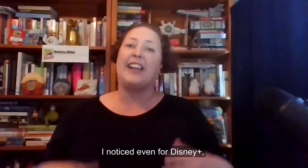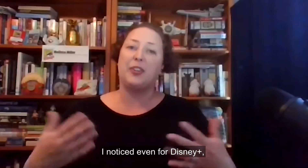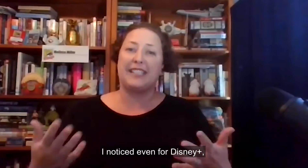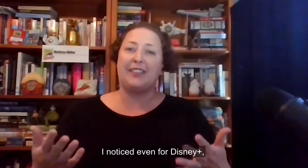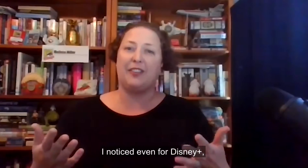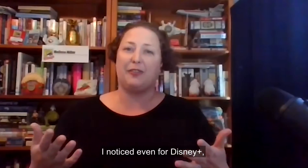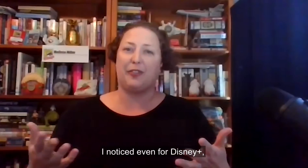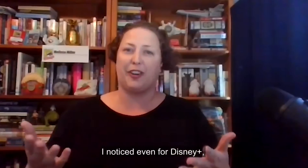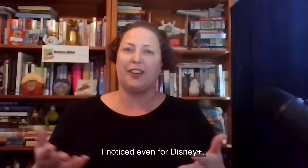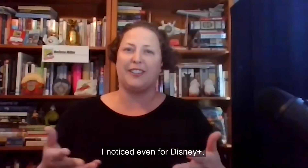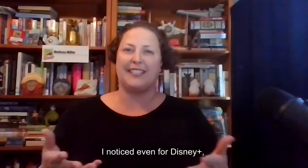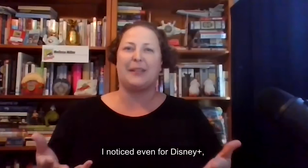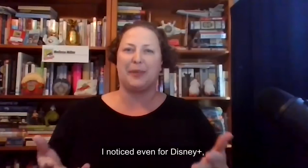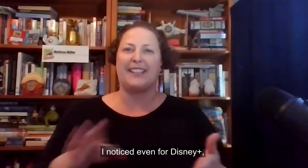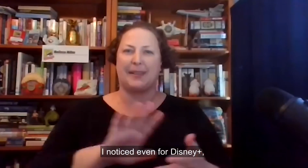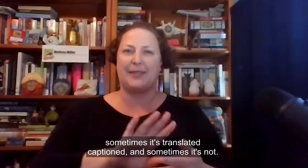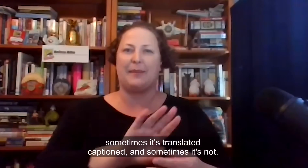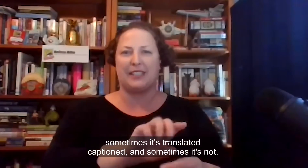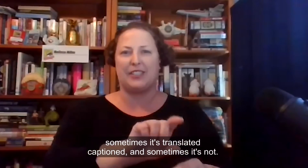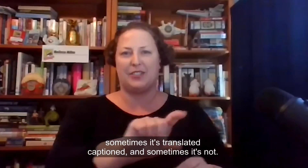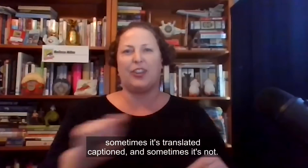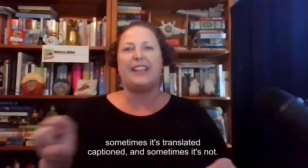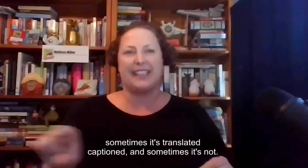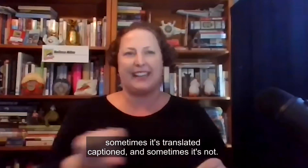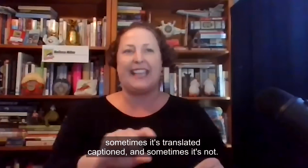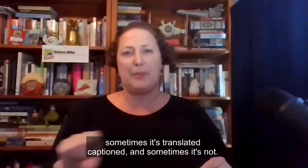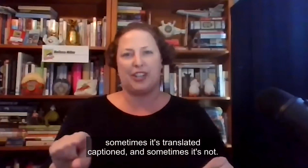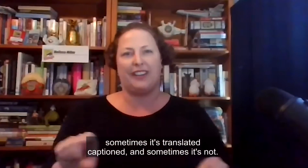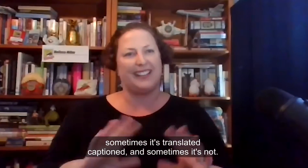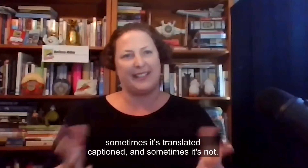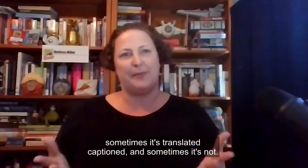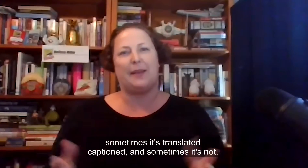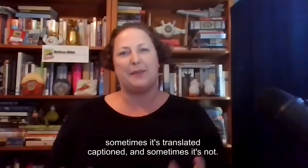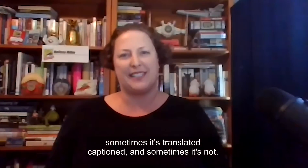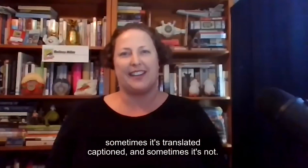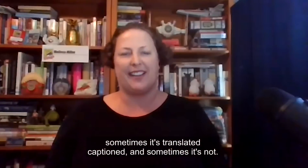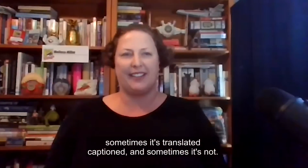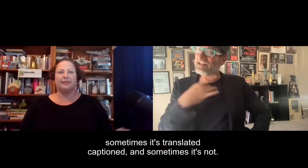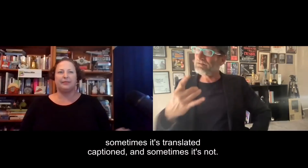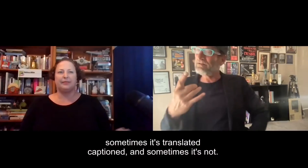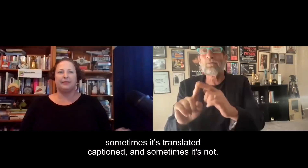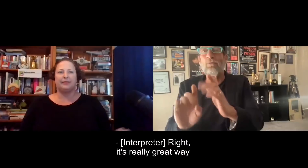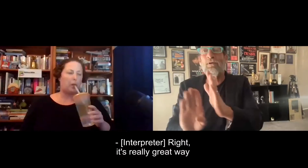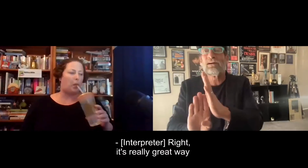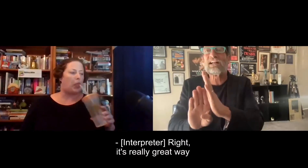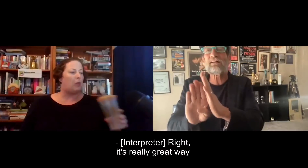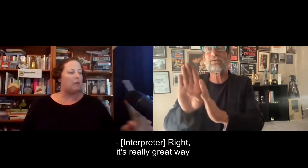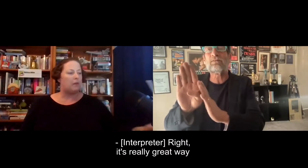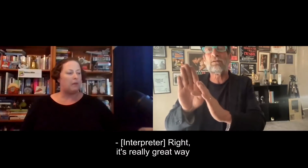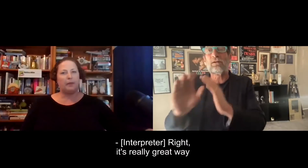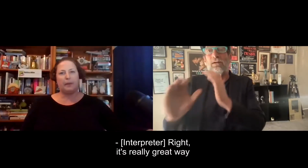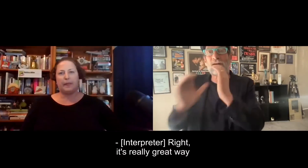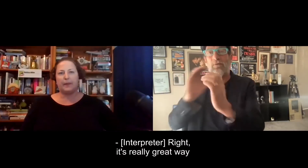noticed even for Disney Plus, sometimes it's translated captioned and sometimes it's not. Right. It's a really great way